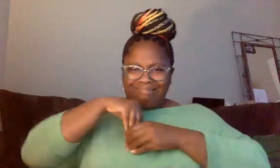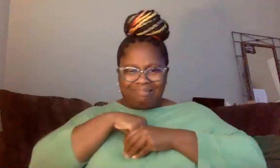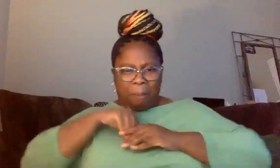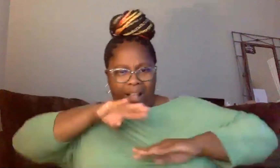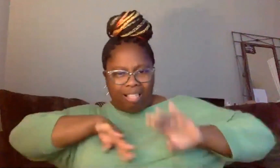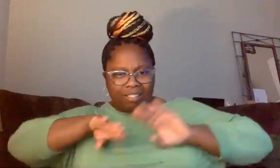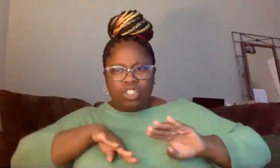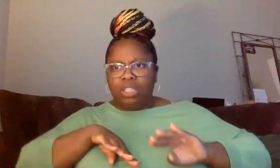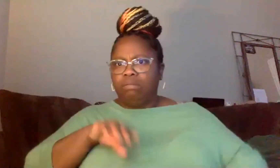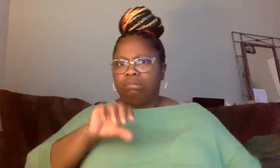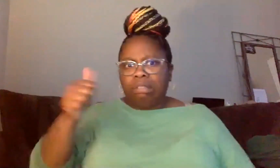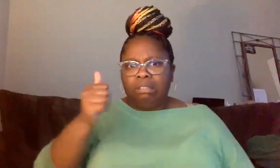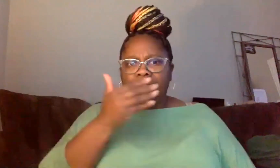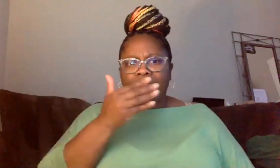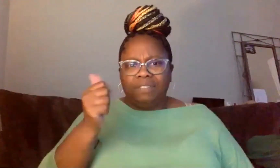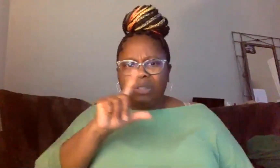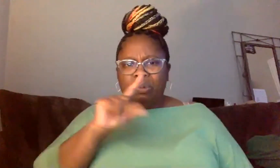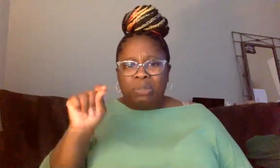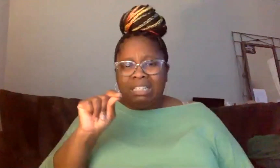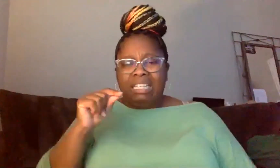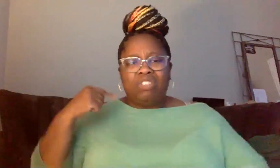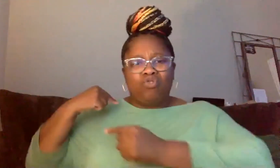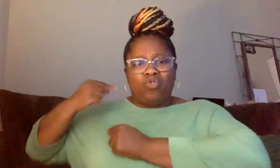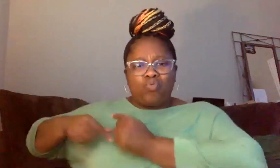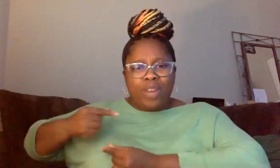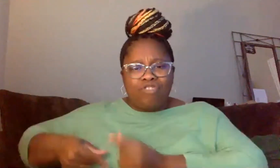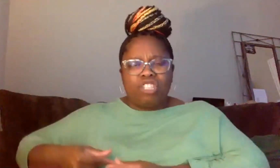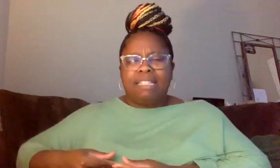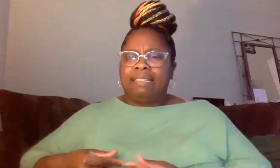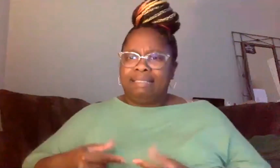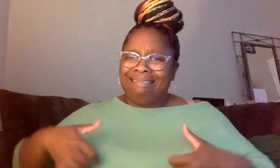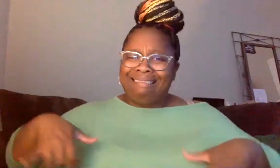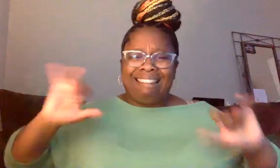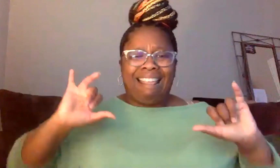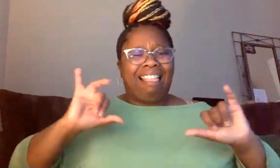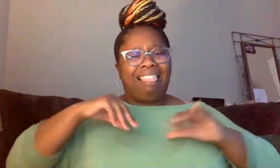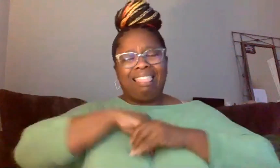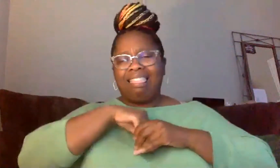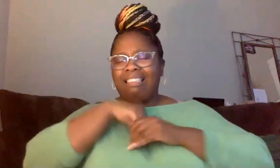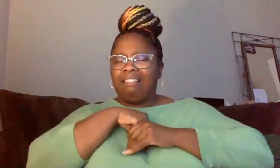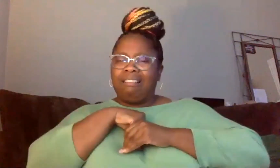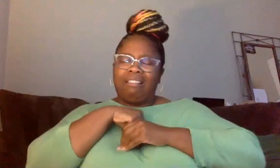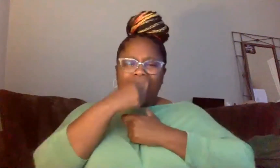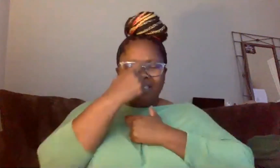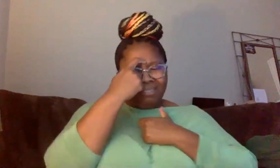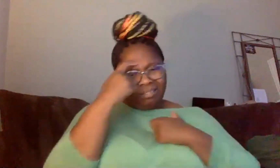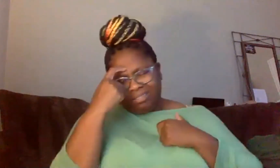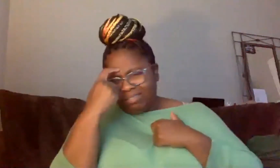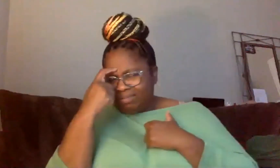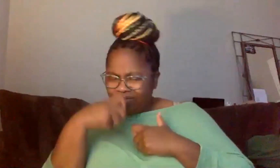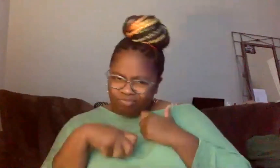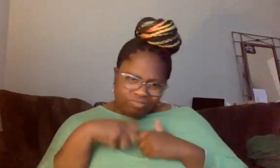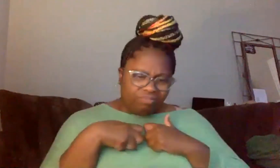10, 15, 20 generations. And, uh, and, and, unless we start, um, understanding